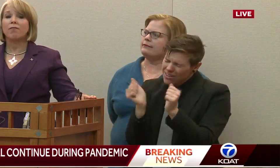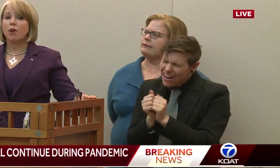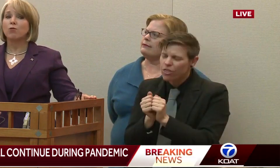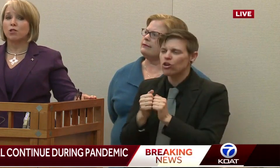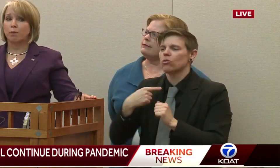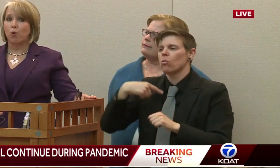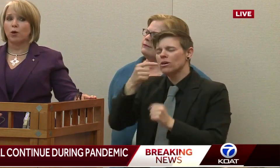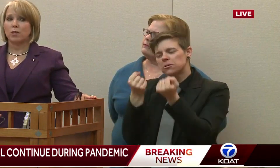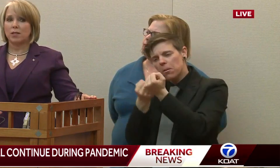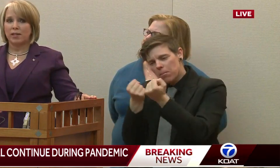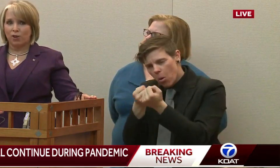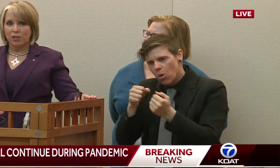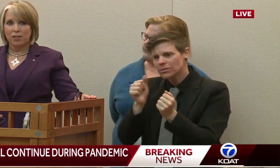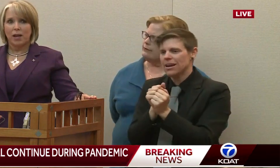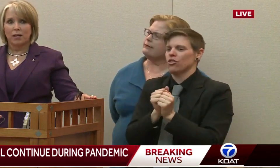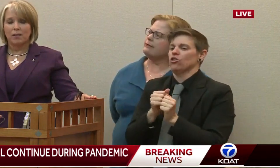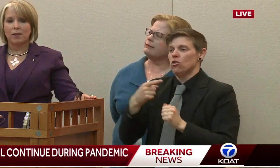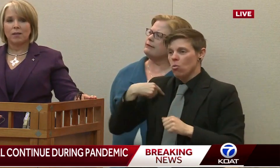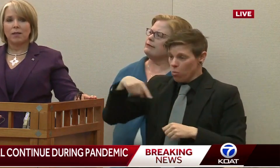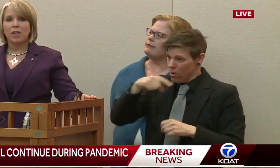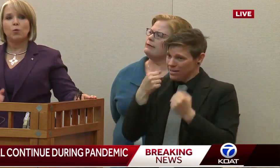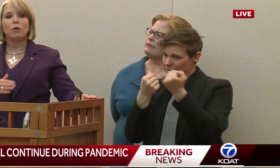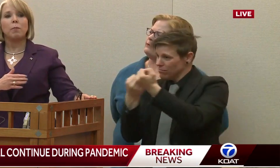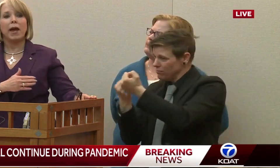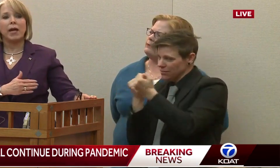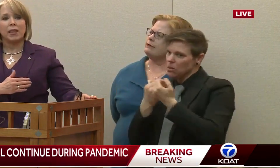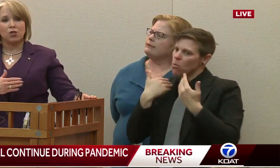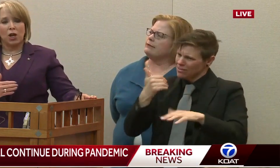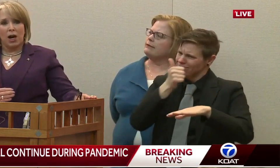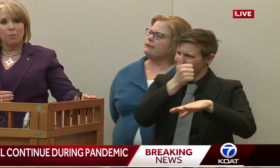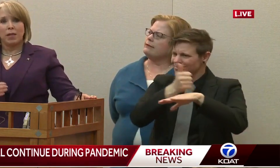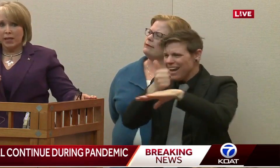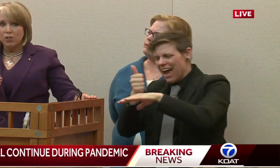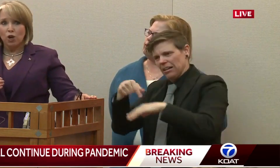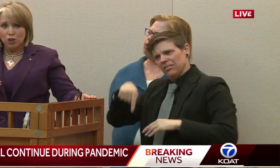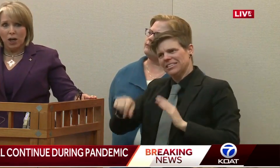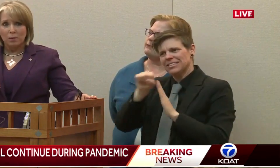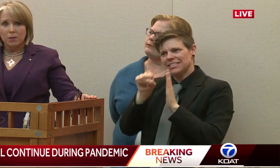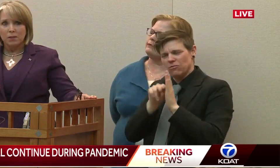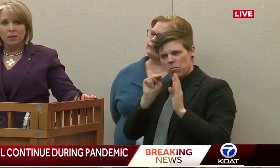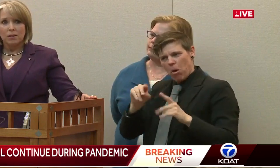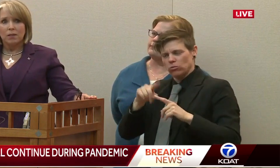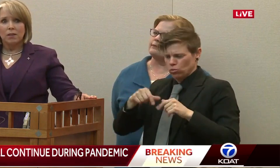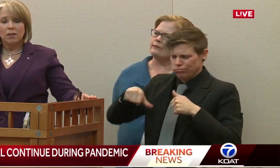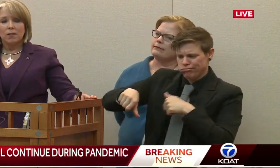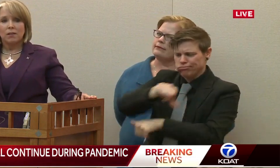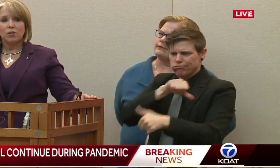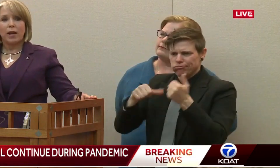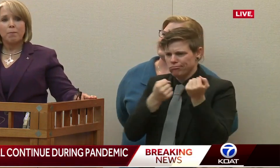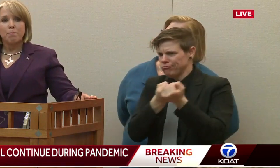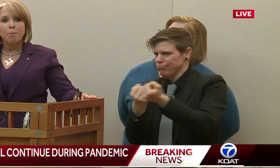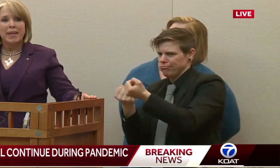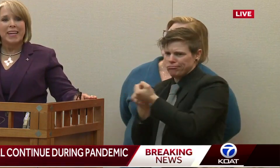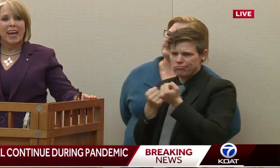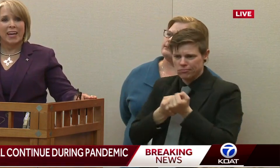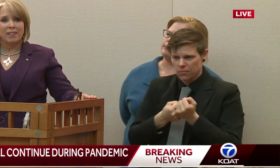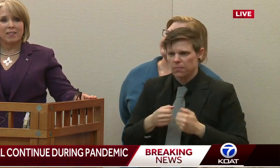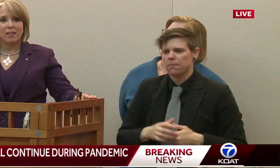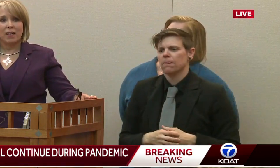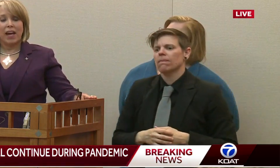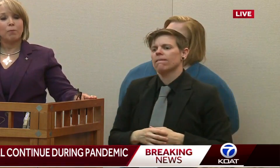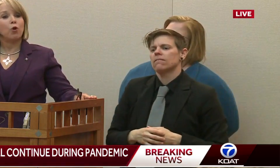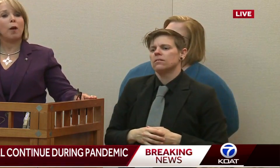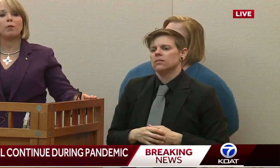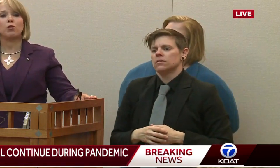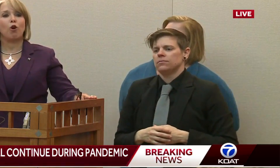don't have those supports in our state, it will make the jobs, and it is our jobs, to mitigate